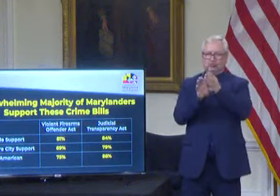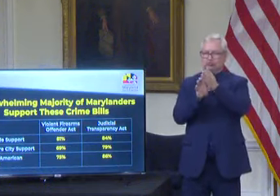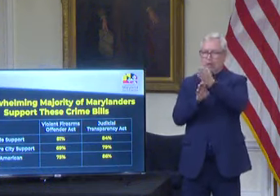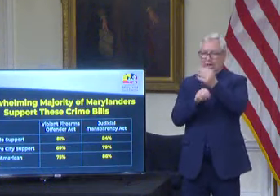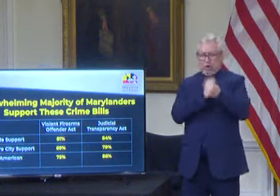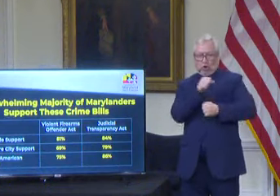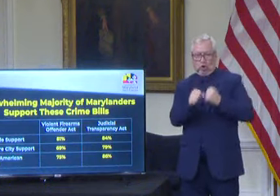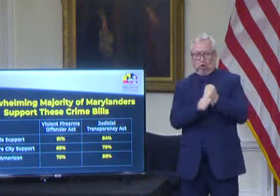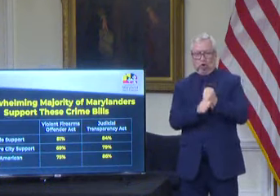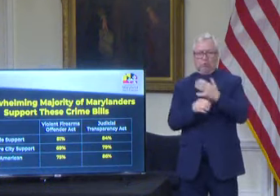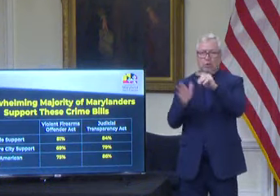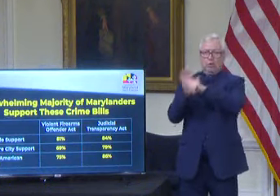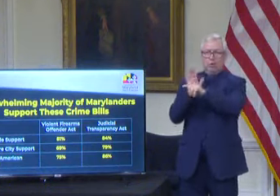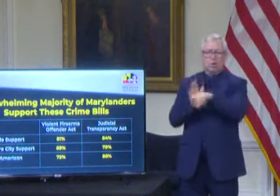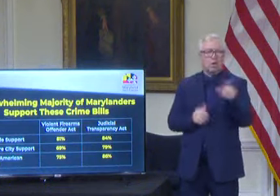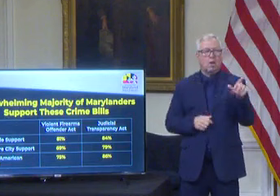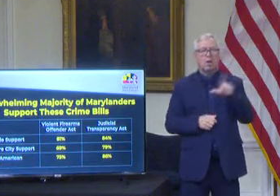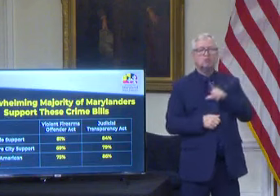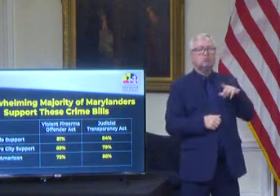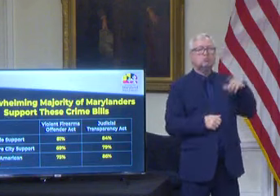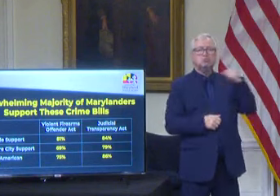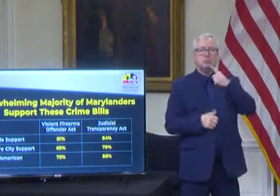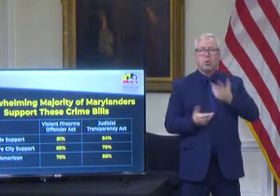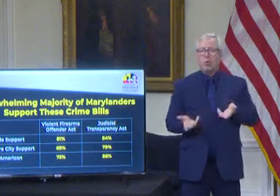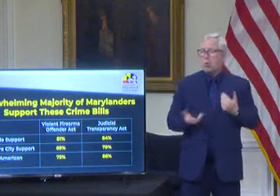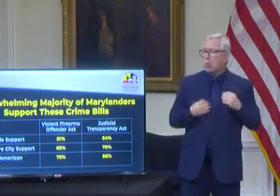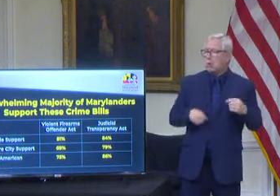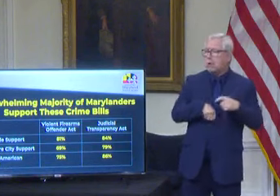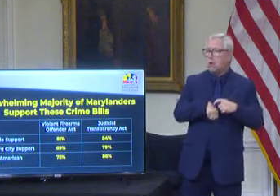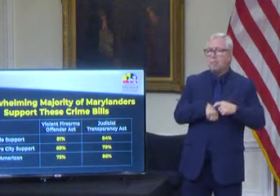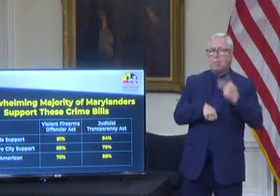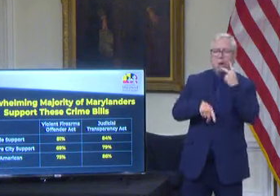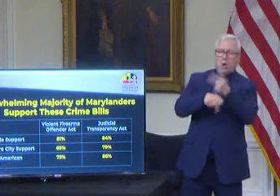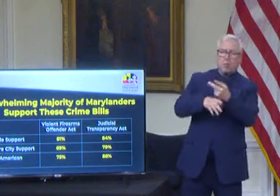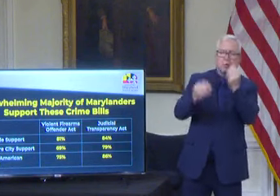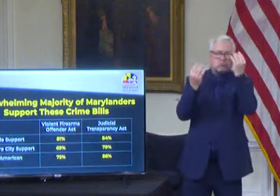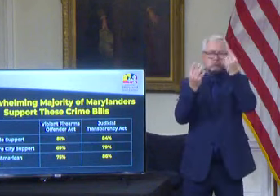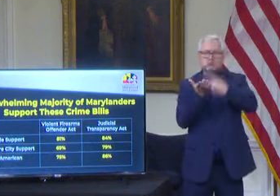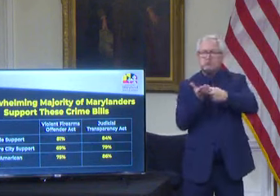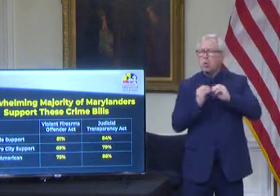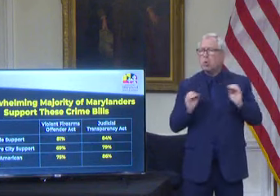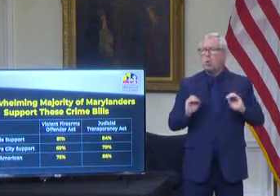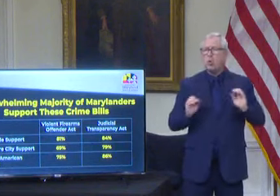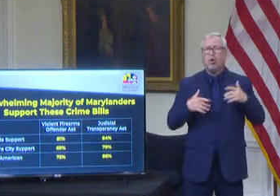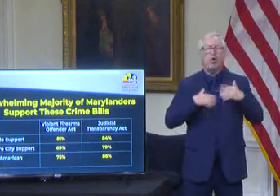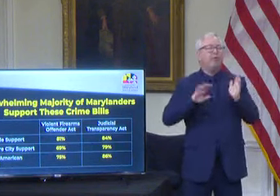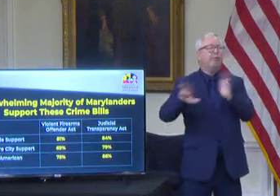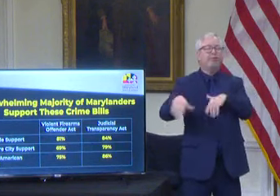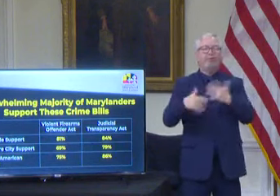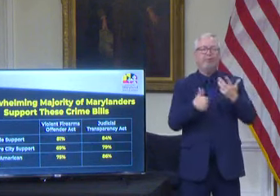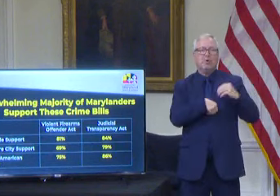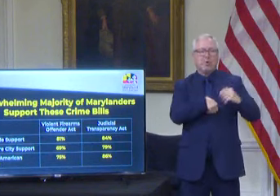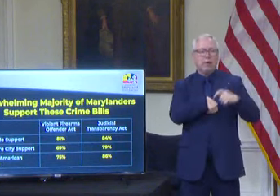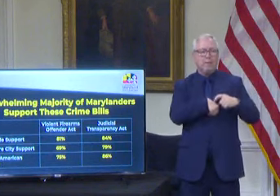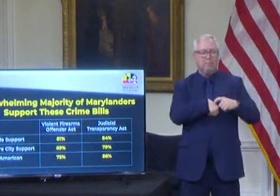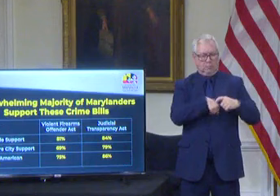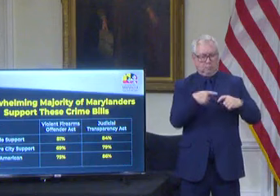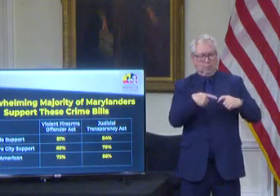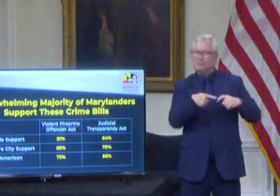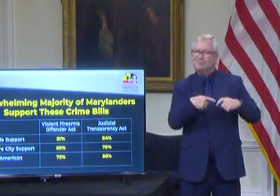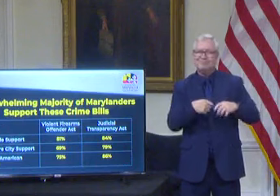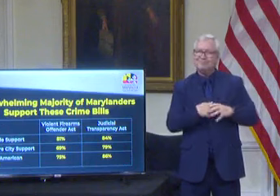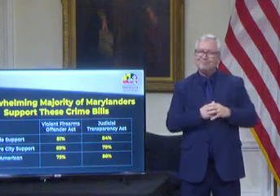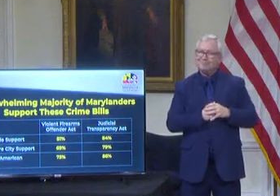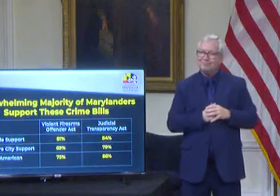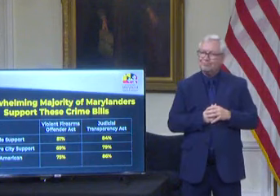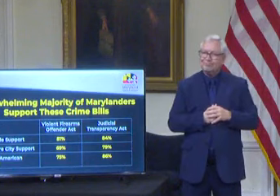that they just didn't have time to even consider this critically needed emergency legislation. They